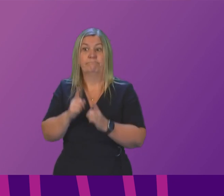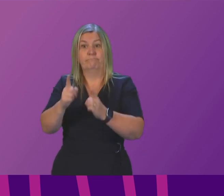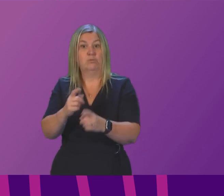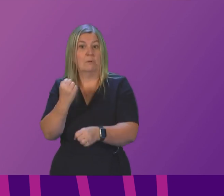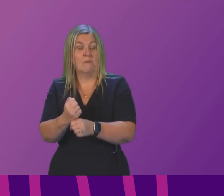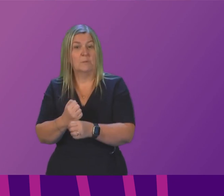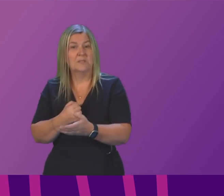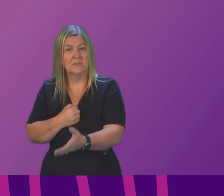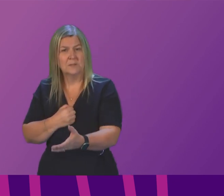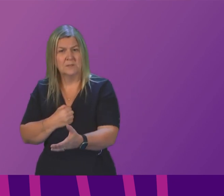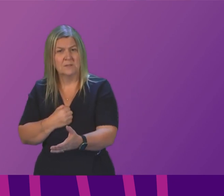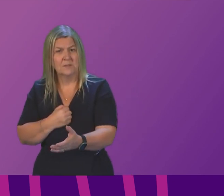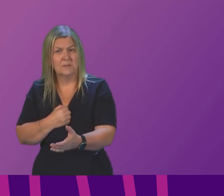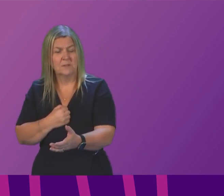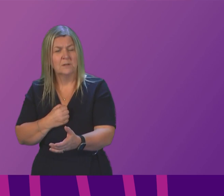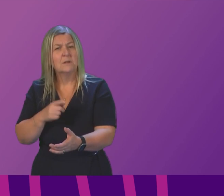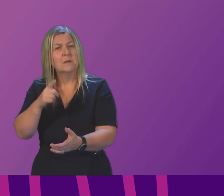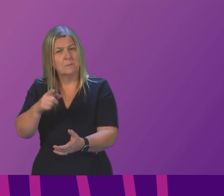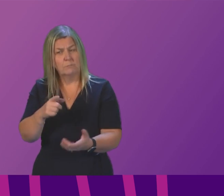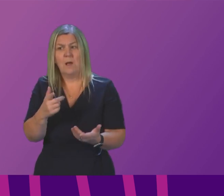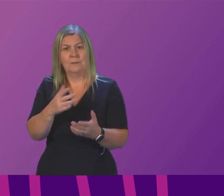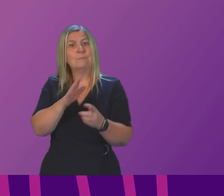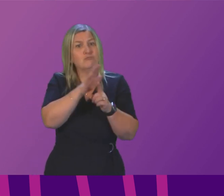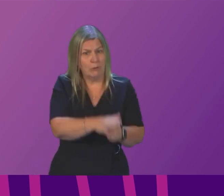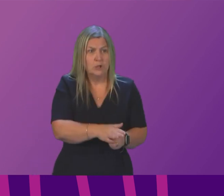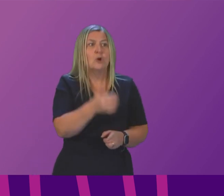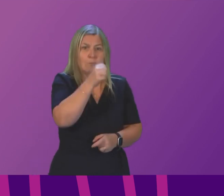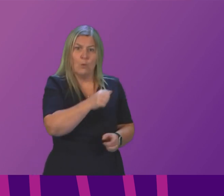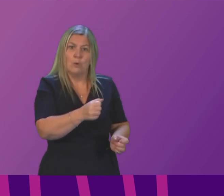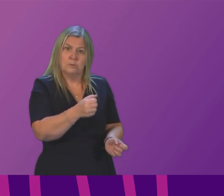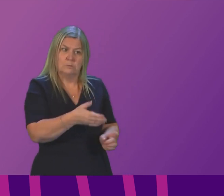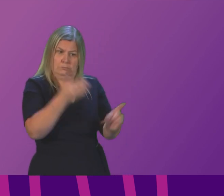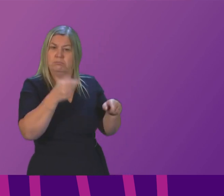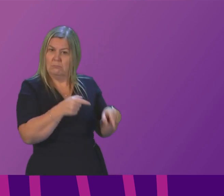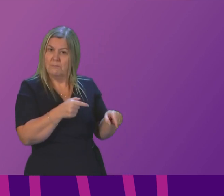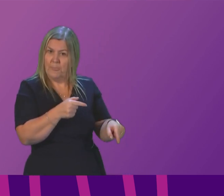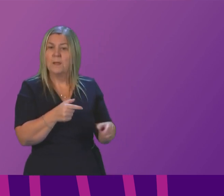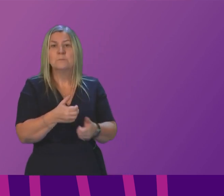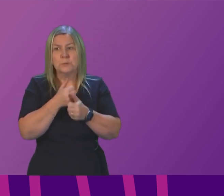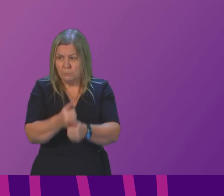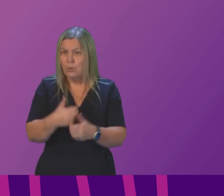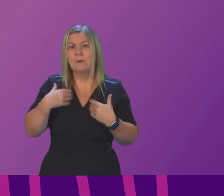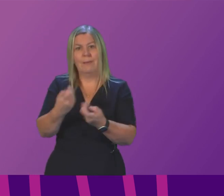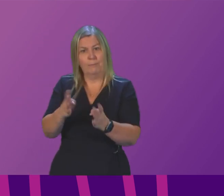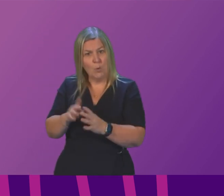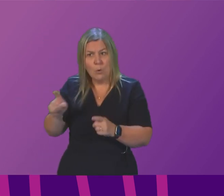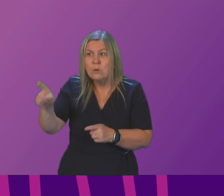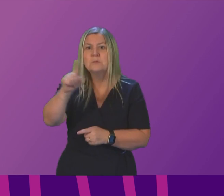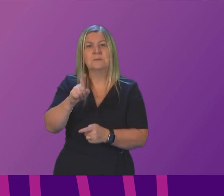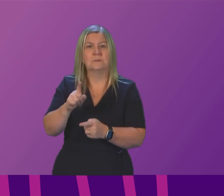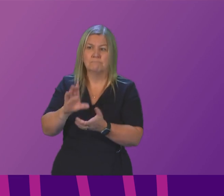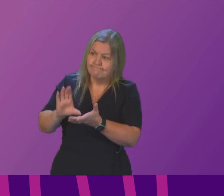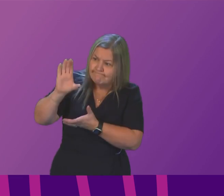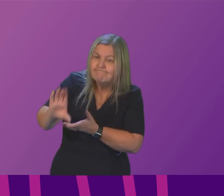pressure on our health service has increased so we are listening to those on the front line and we are supporting health boards with additional investment to recruit